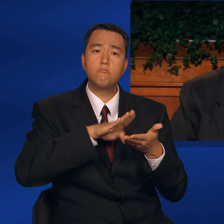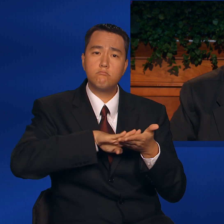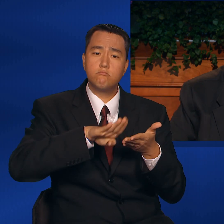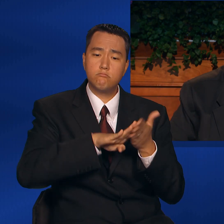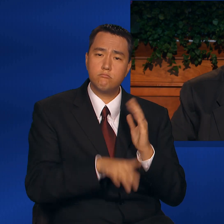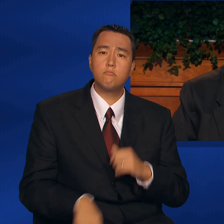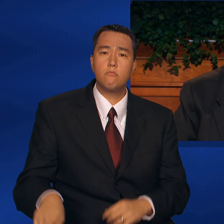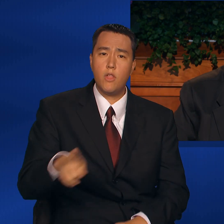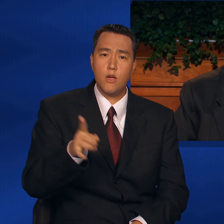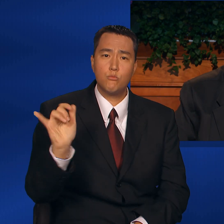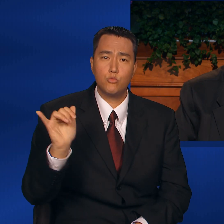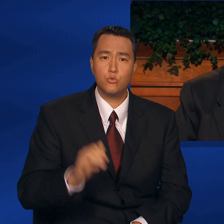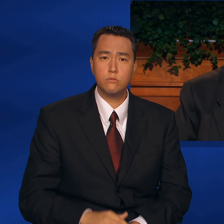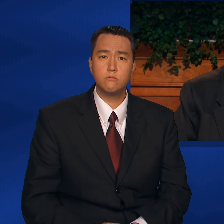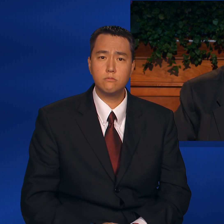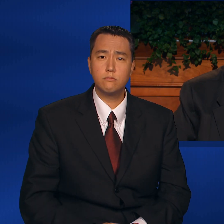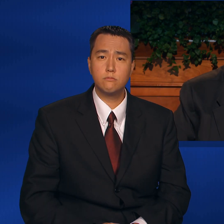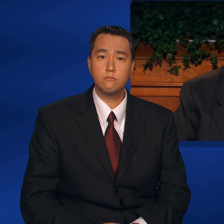Christian conversion.